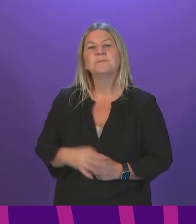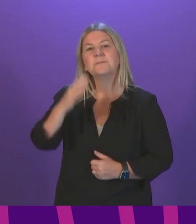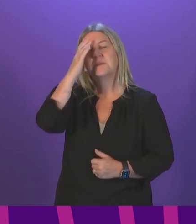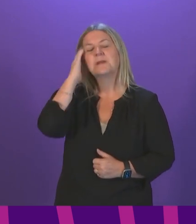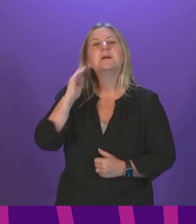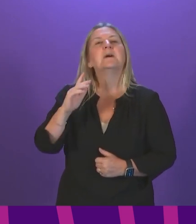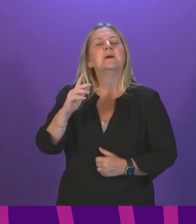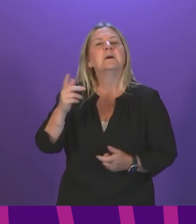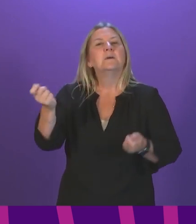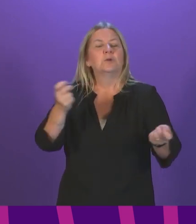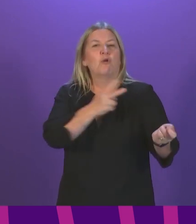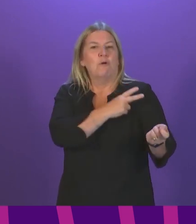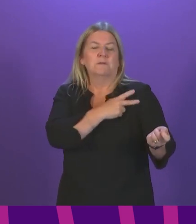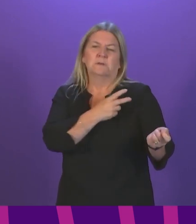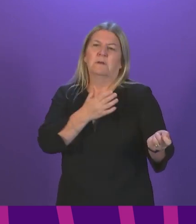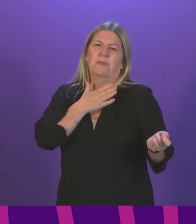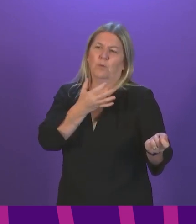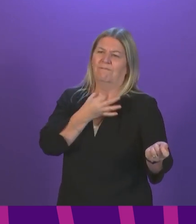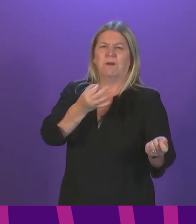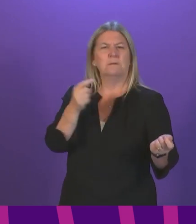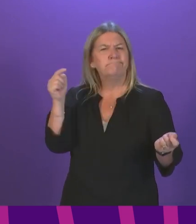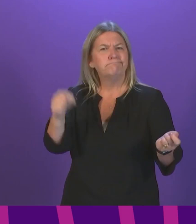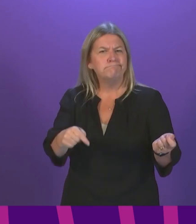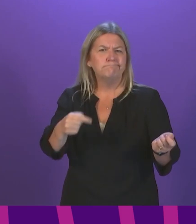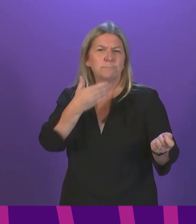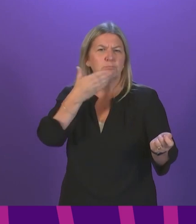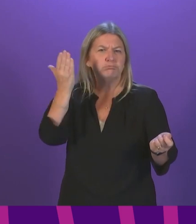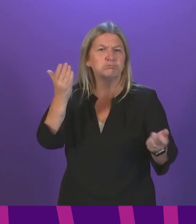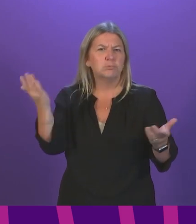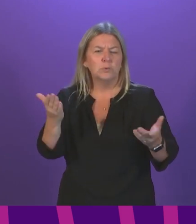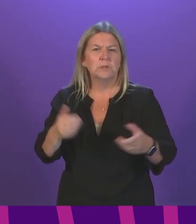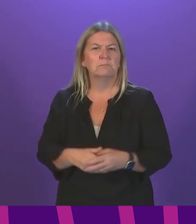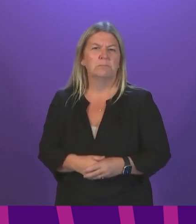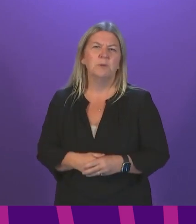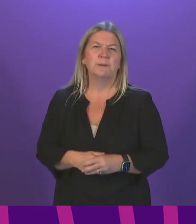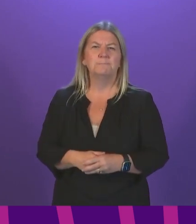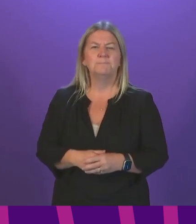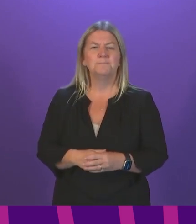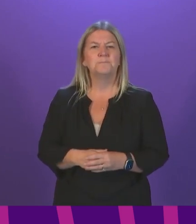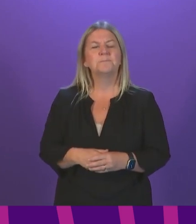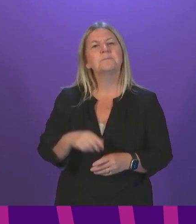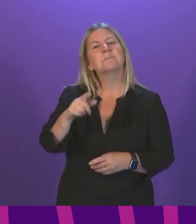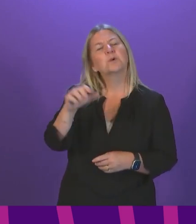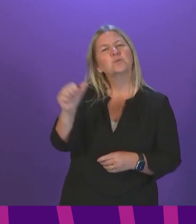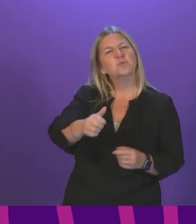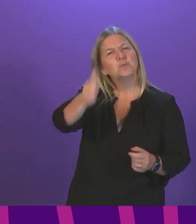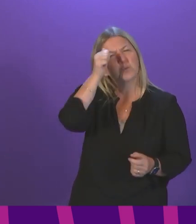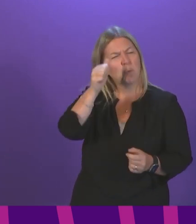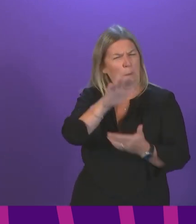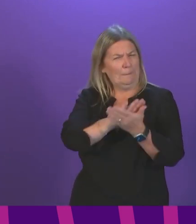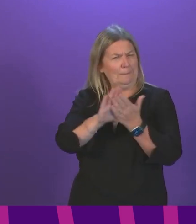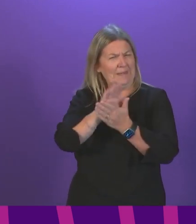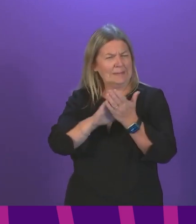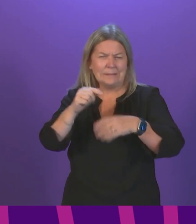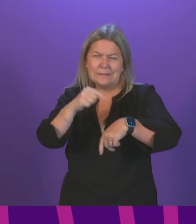Thank you for inviting me to speak today at Time for Reflection. We should all know what that means,